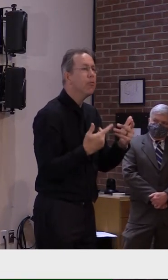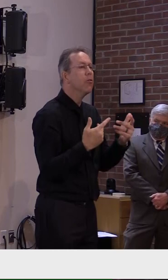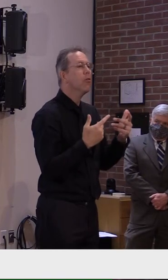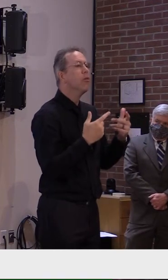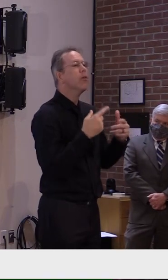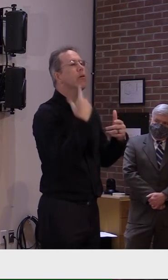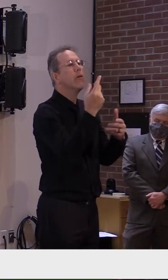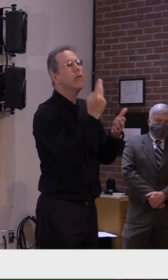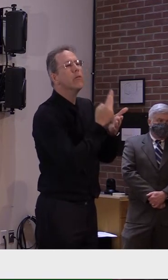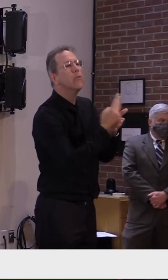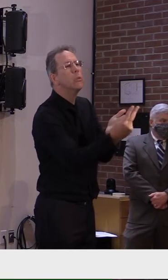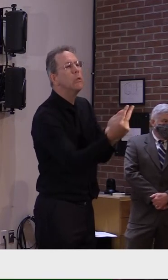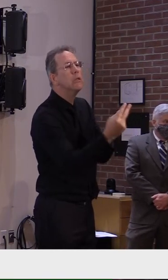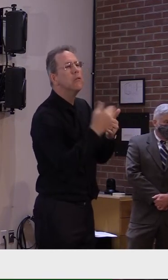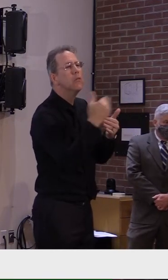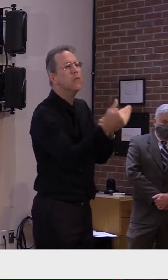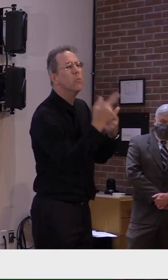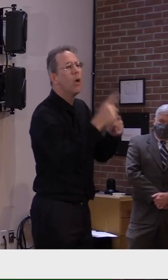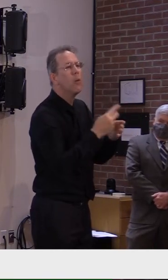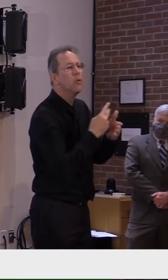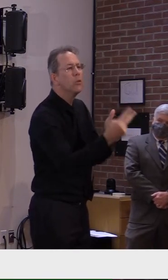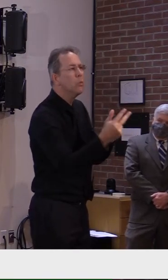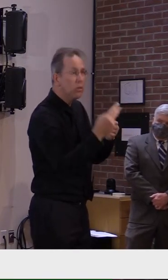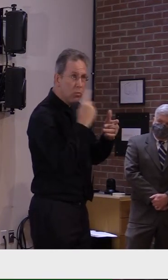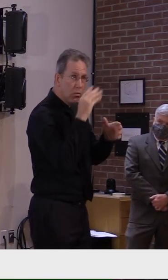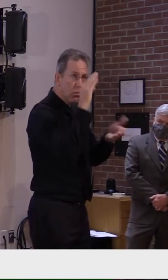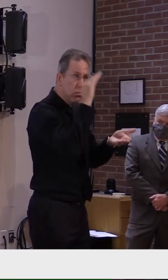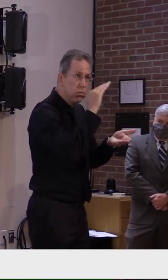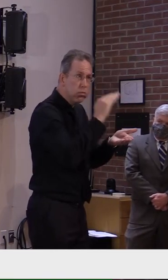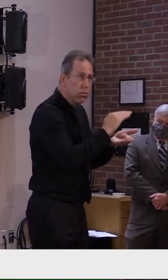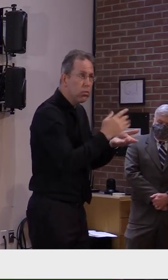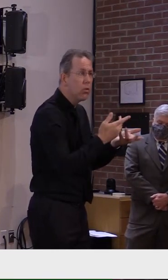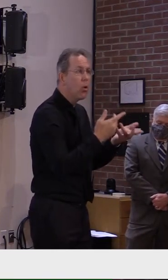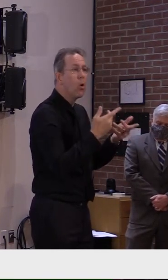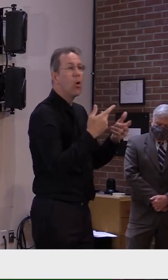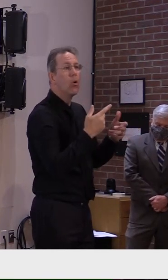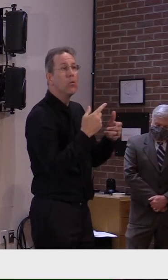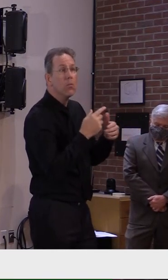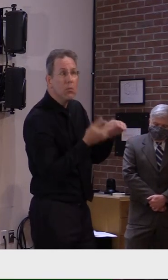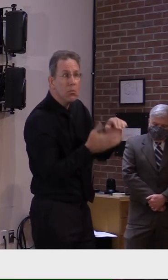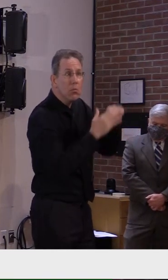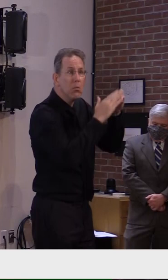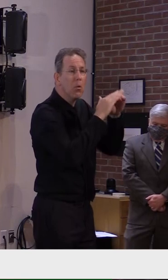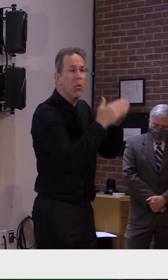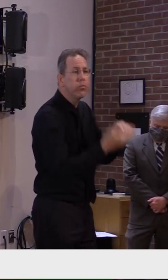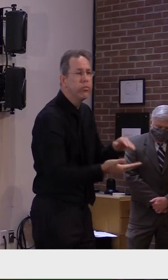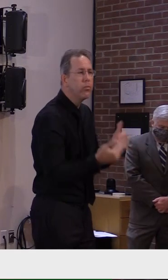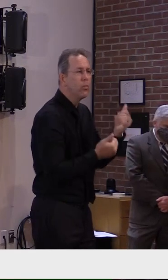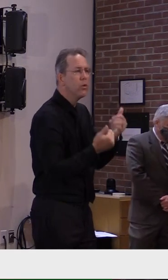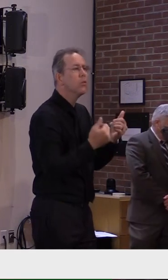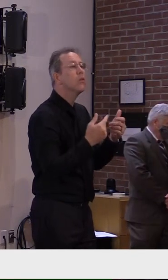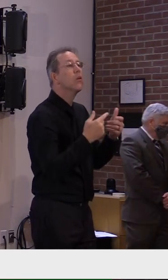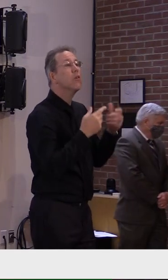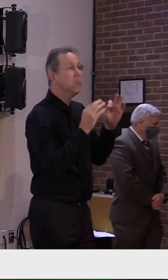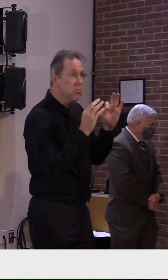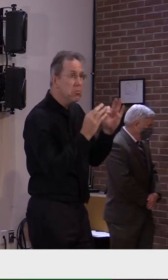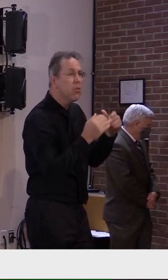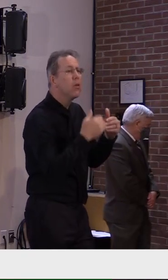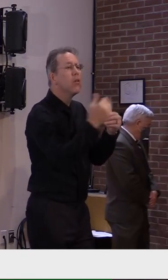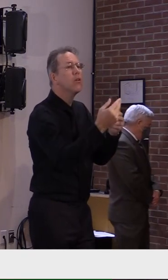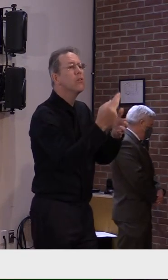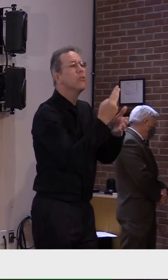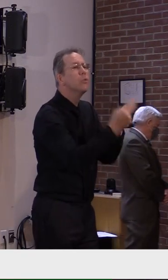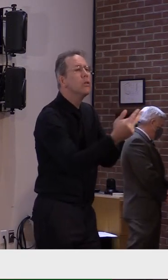significant evolution so that we know we're going in the right direction. And then in that second incubation period, even further progress.